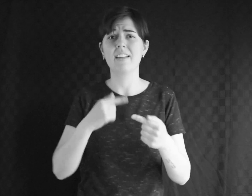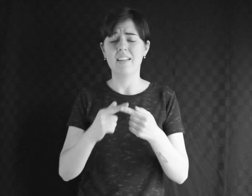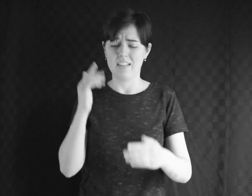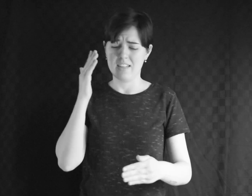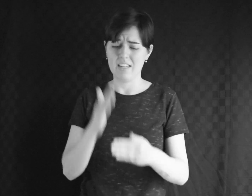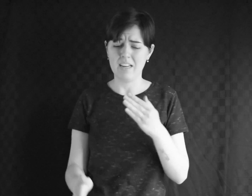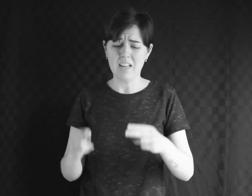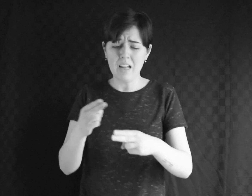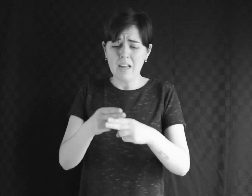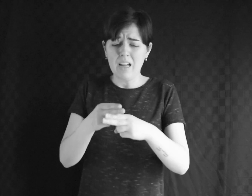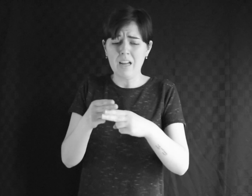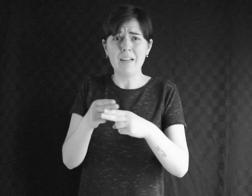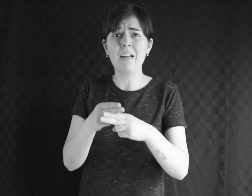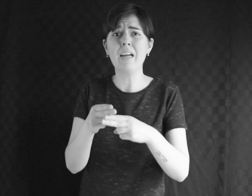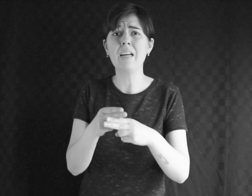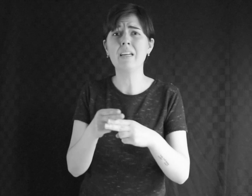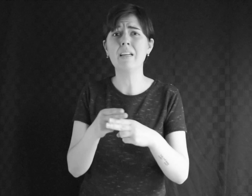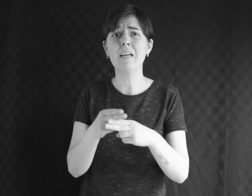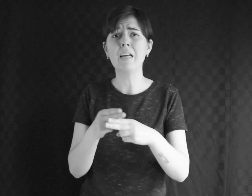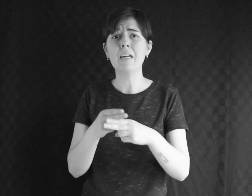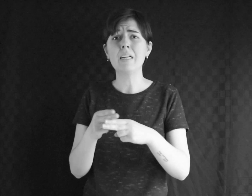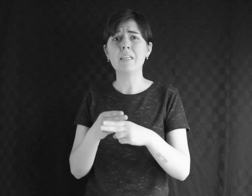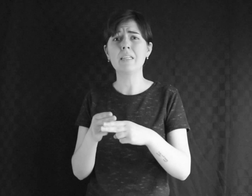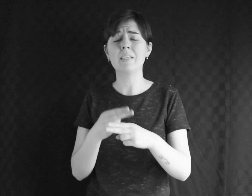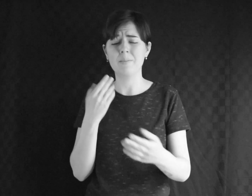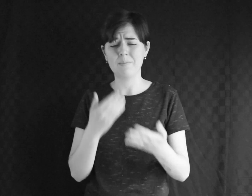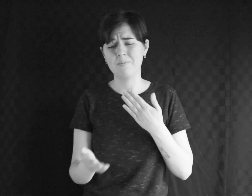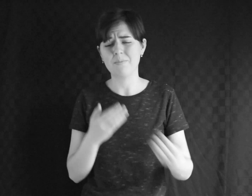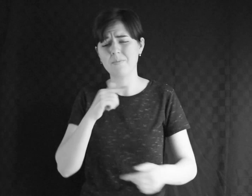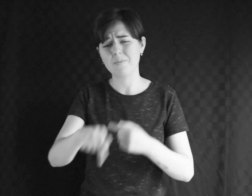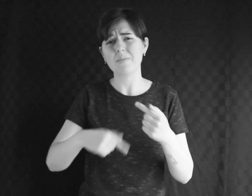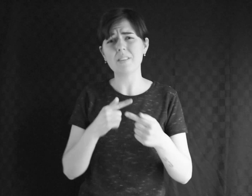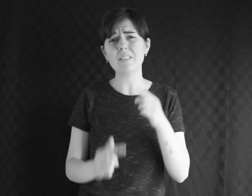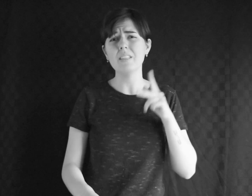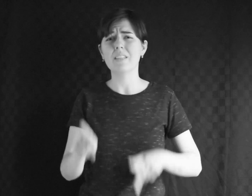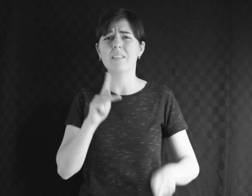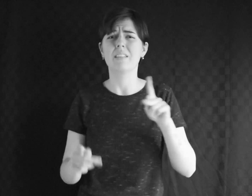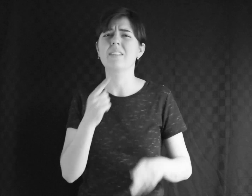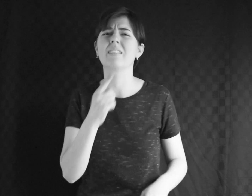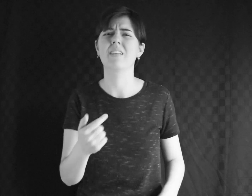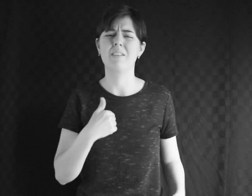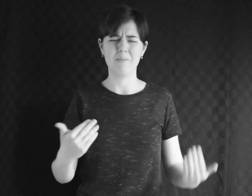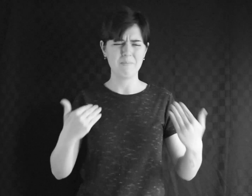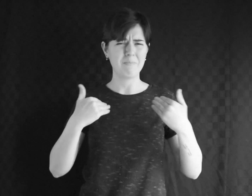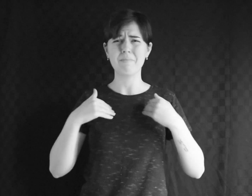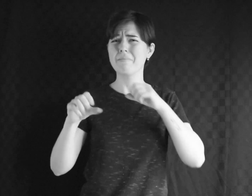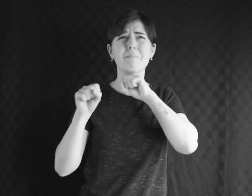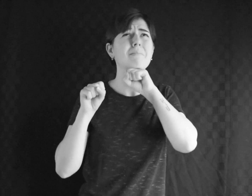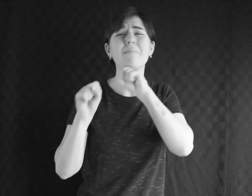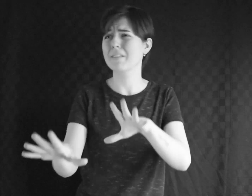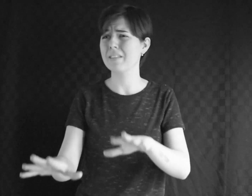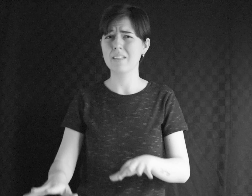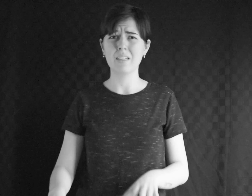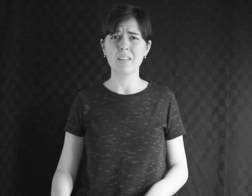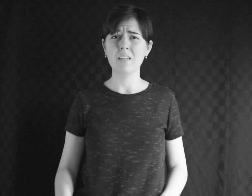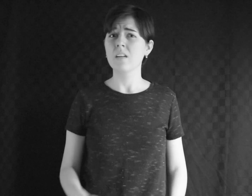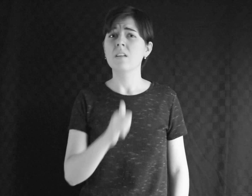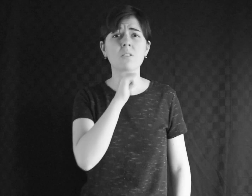I'm down to my last breath Even when they say there's nothing left So